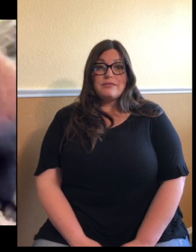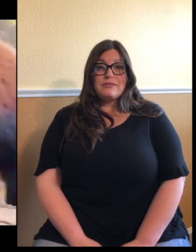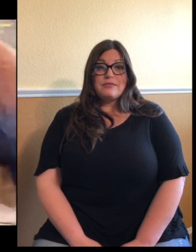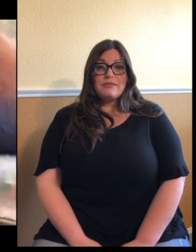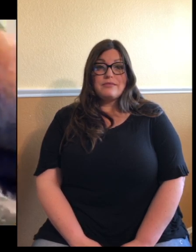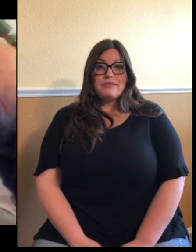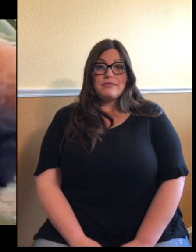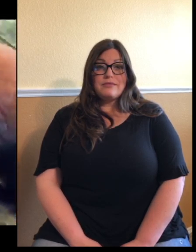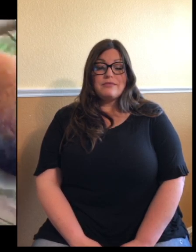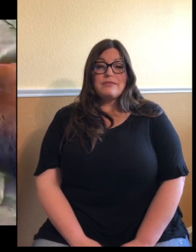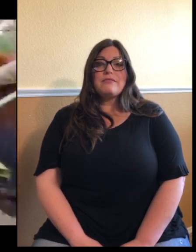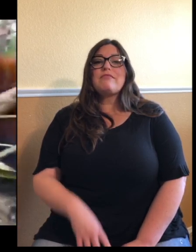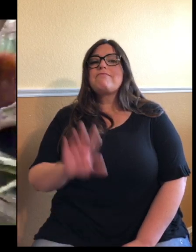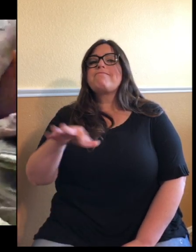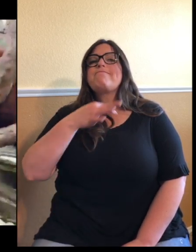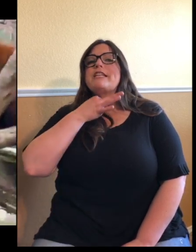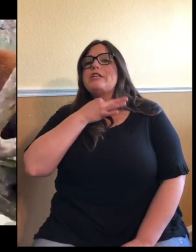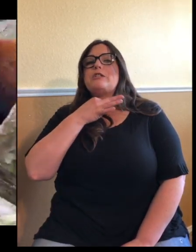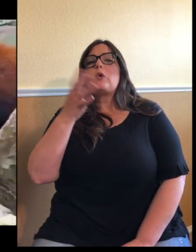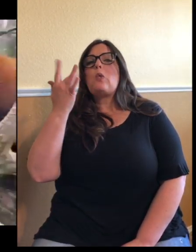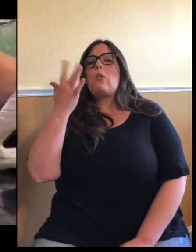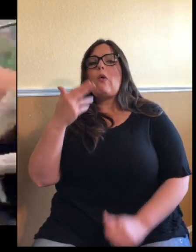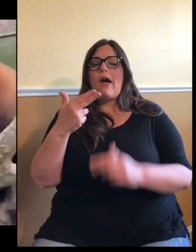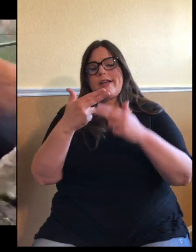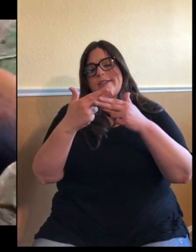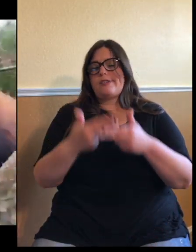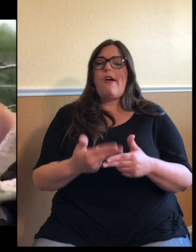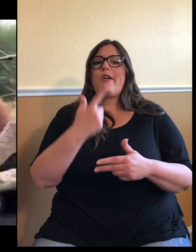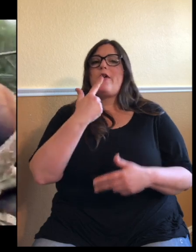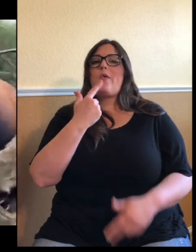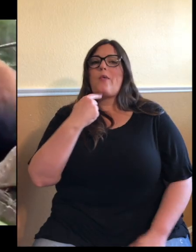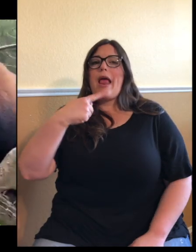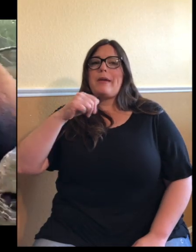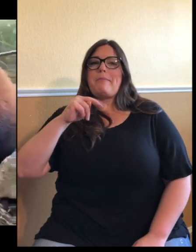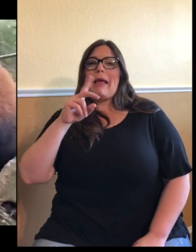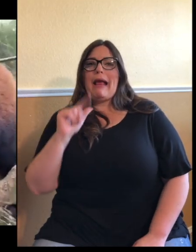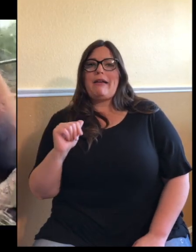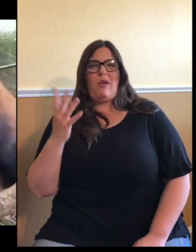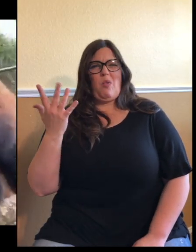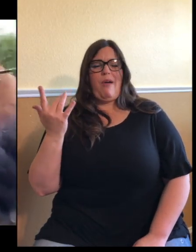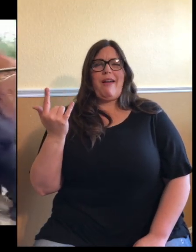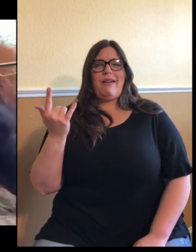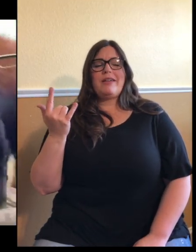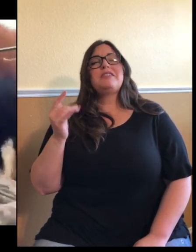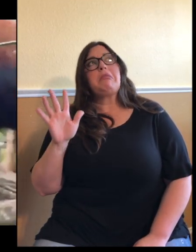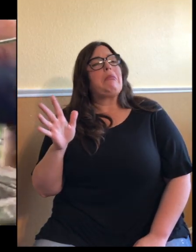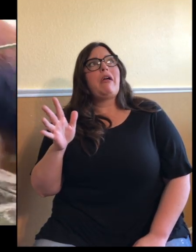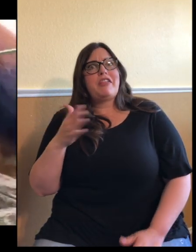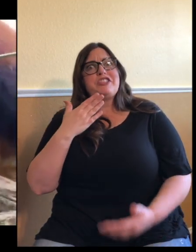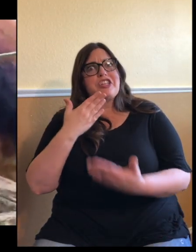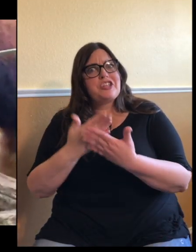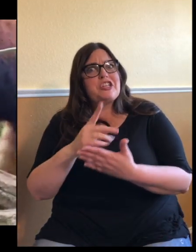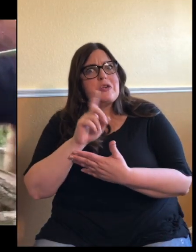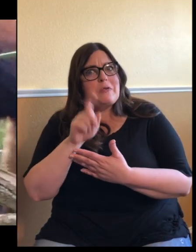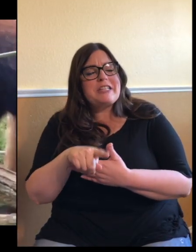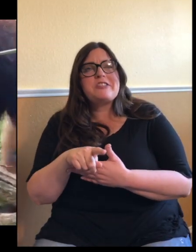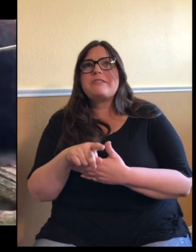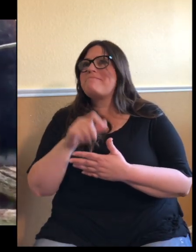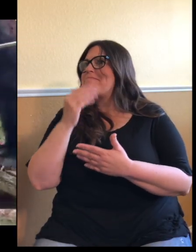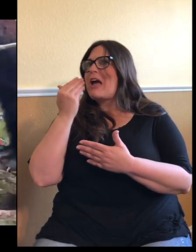Why are they called red pandas? Oh, that's a good question. I don't know that one offhand. I'm sure panda means something that